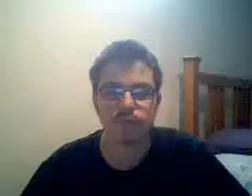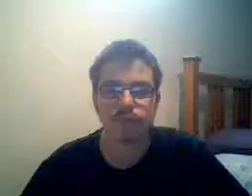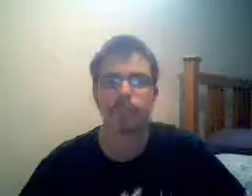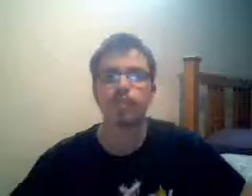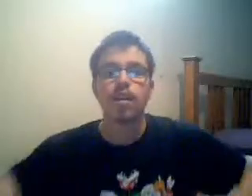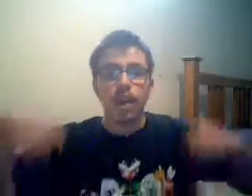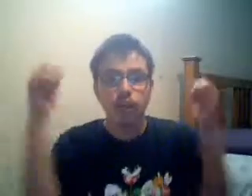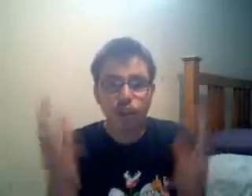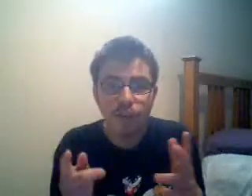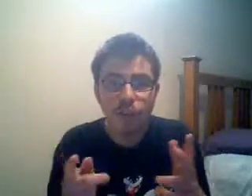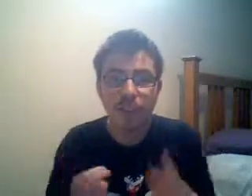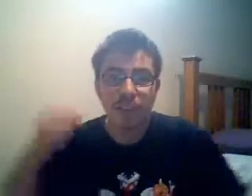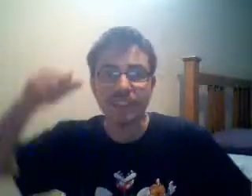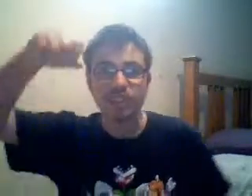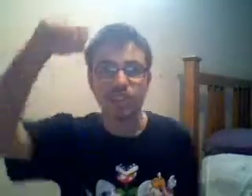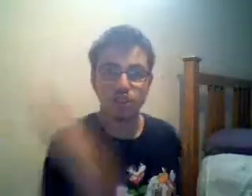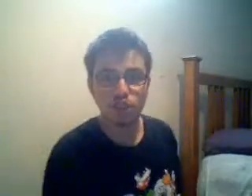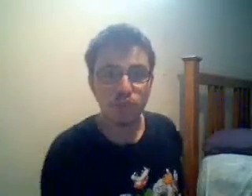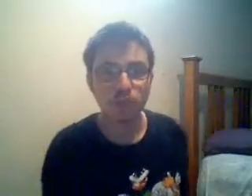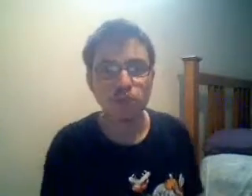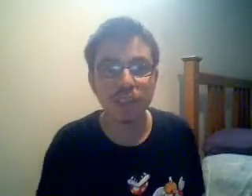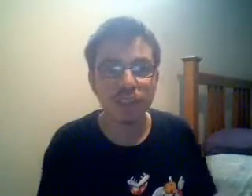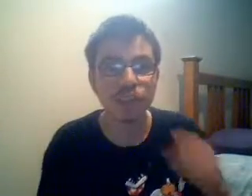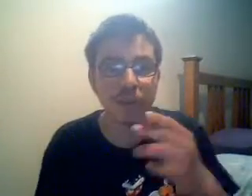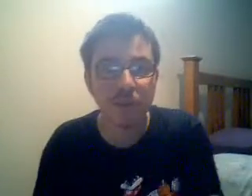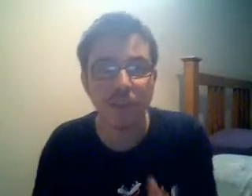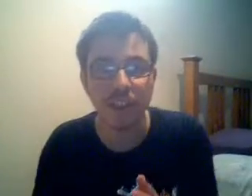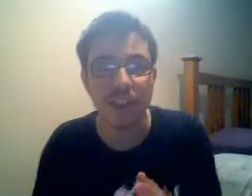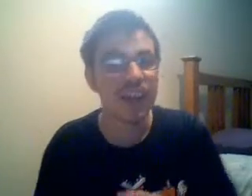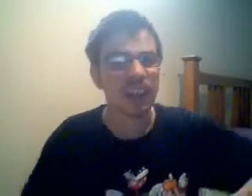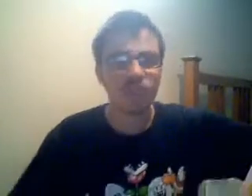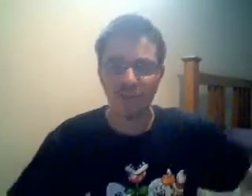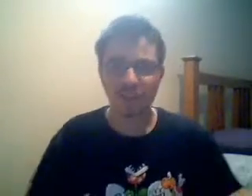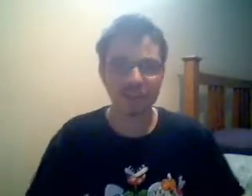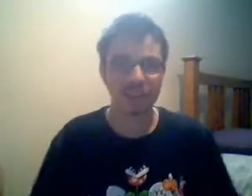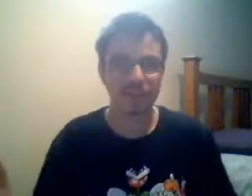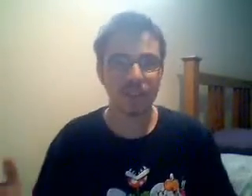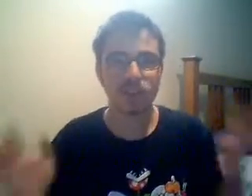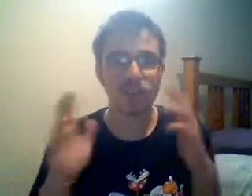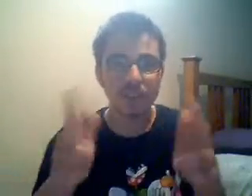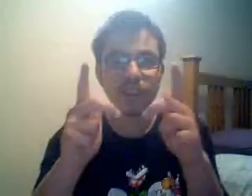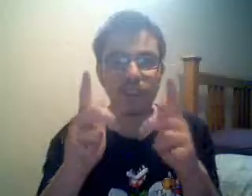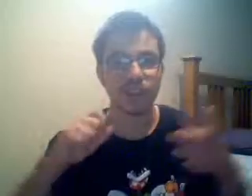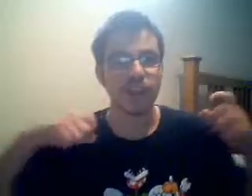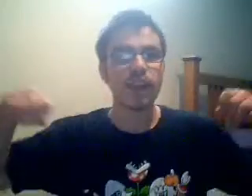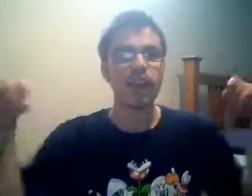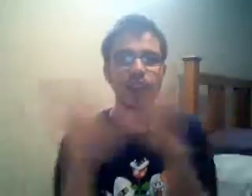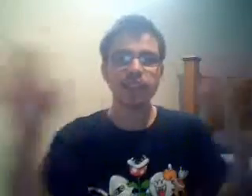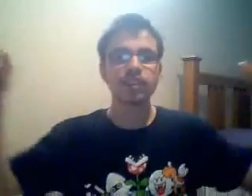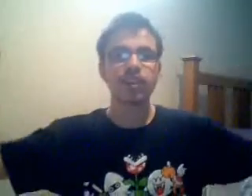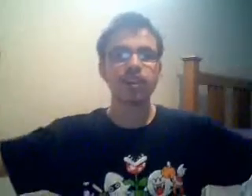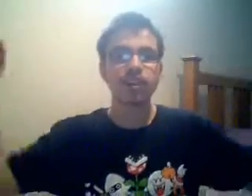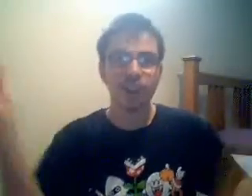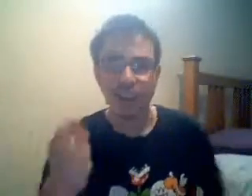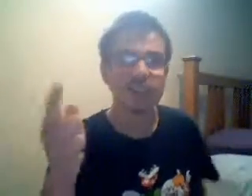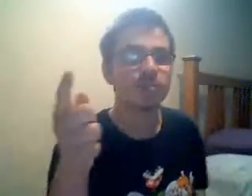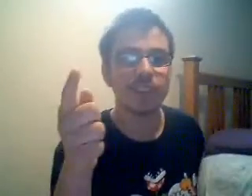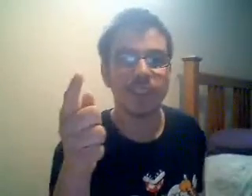Hello everybody and this is SuperLuigiRamer1 and welcome to another SLR update.